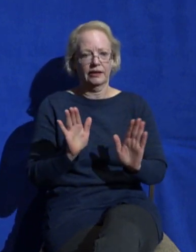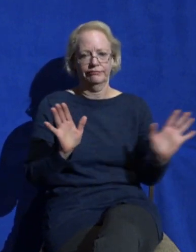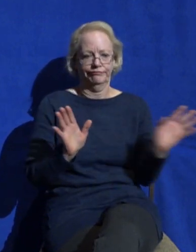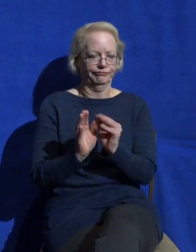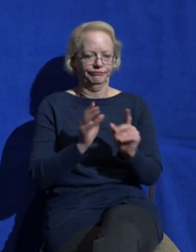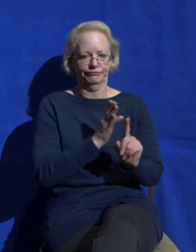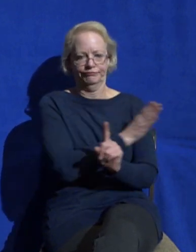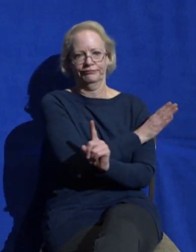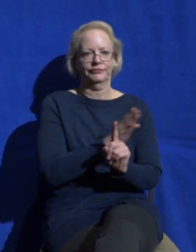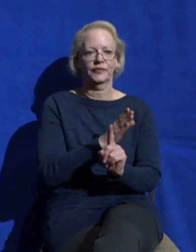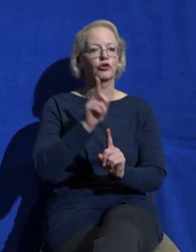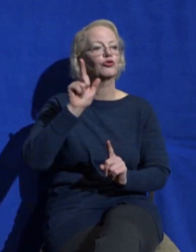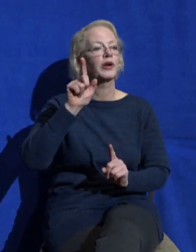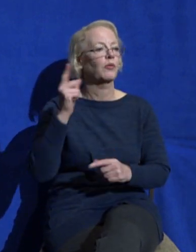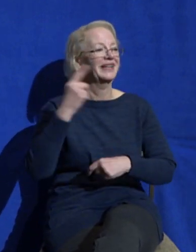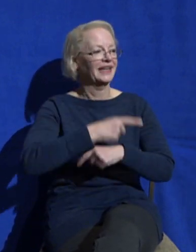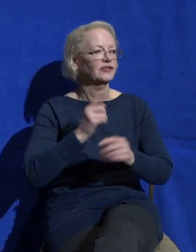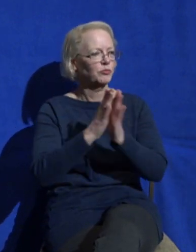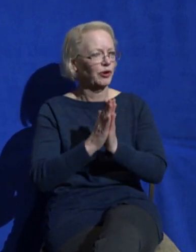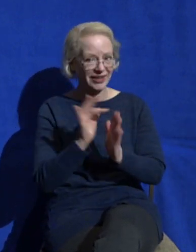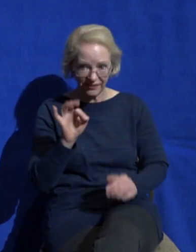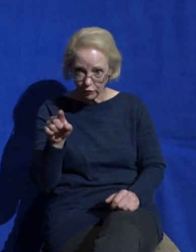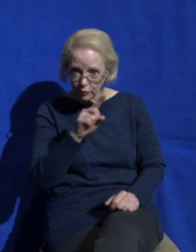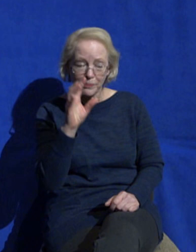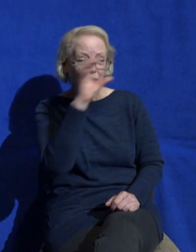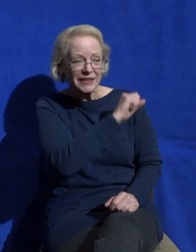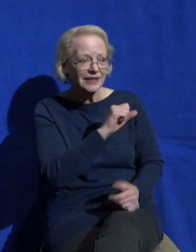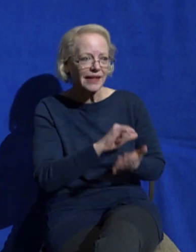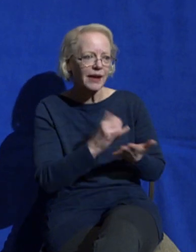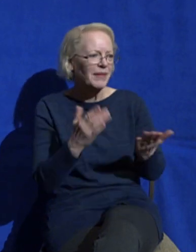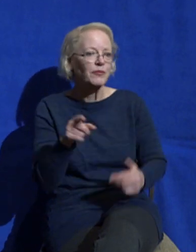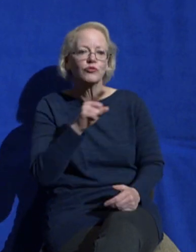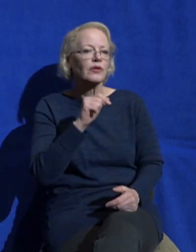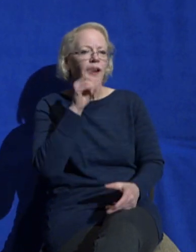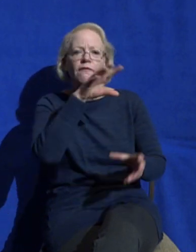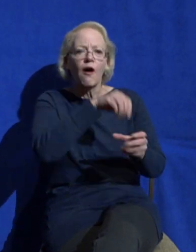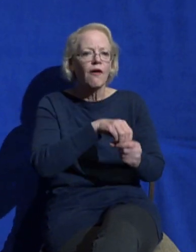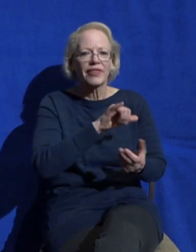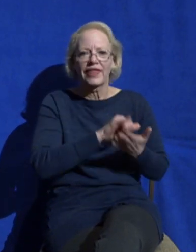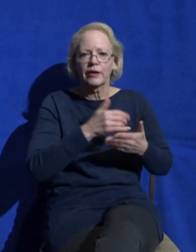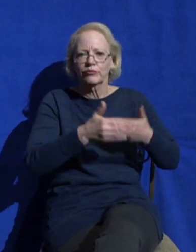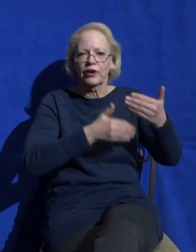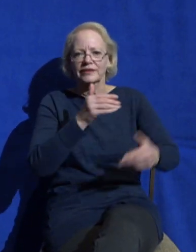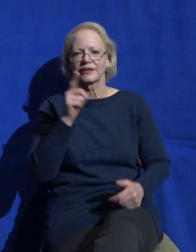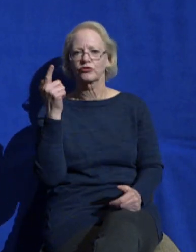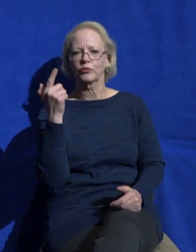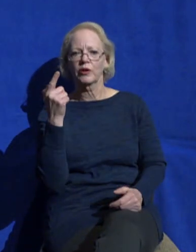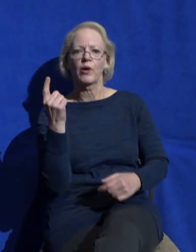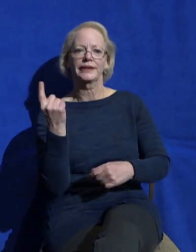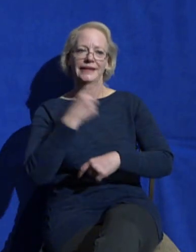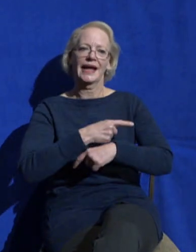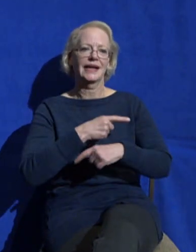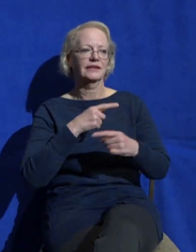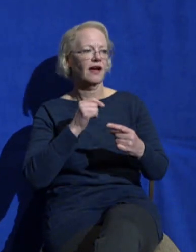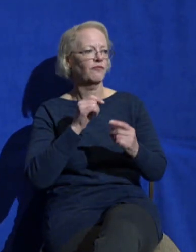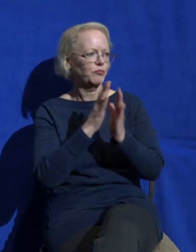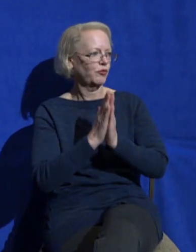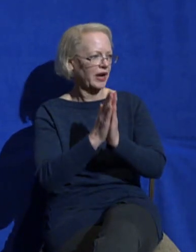like you've kind of missed out, maybe you haven't fully taken advantage of 21 days of prayer the way you want it to, the good news